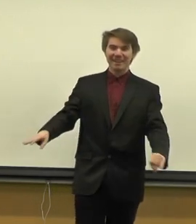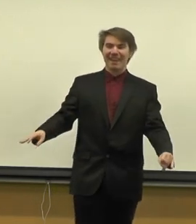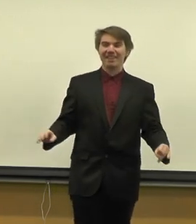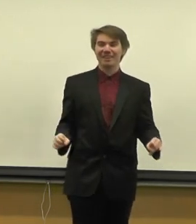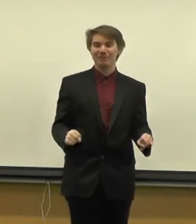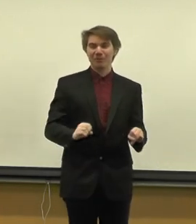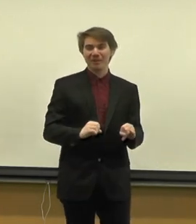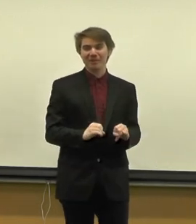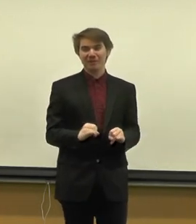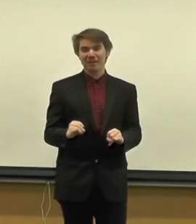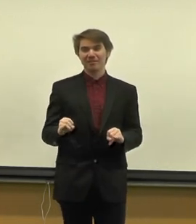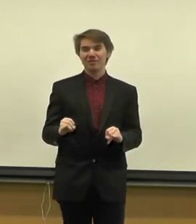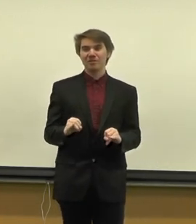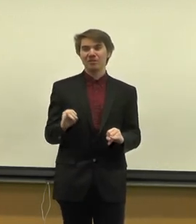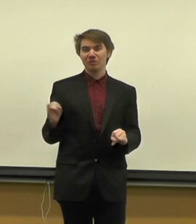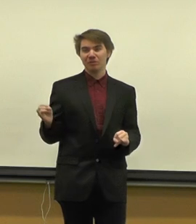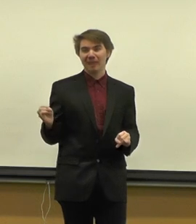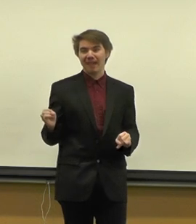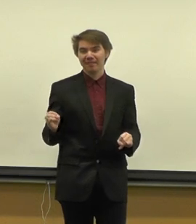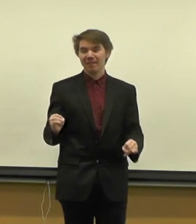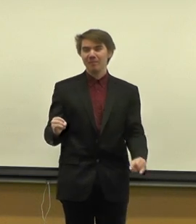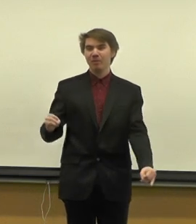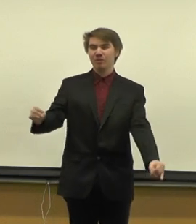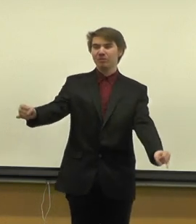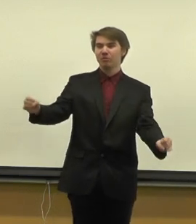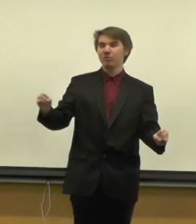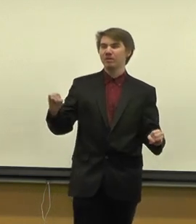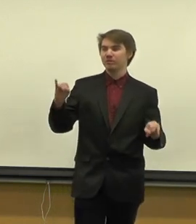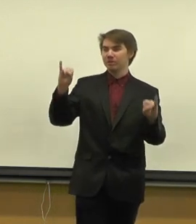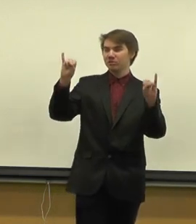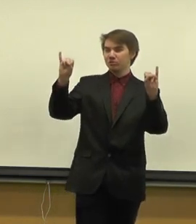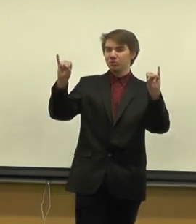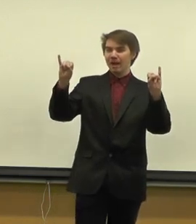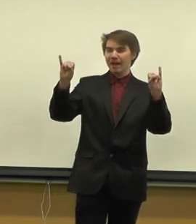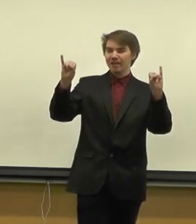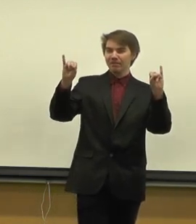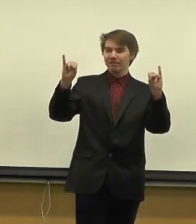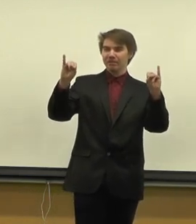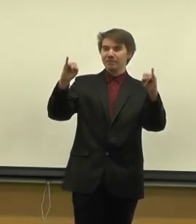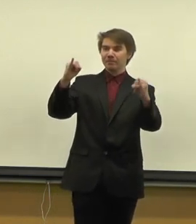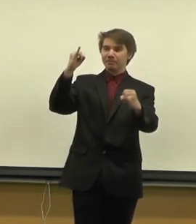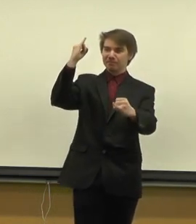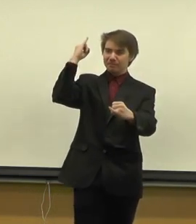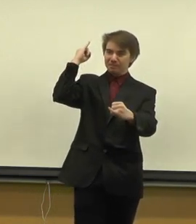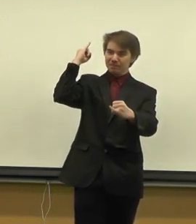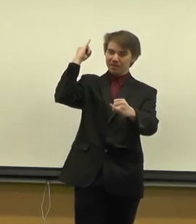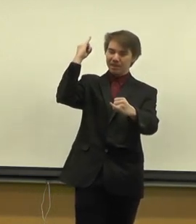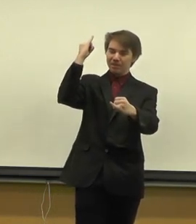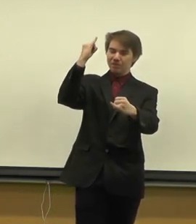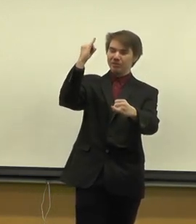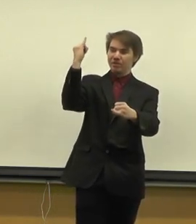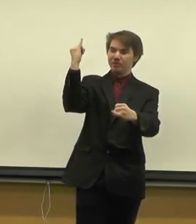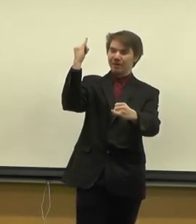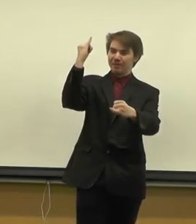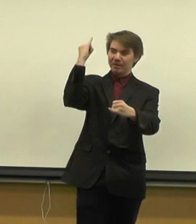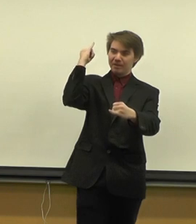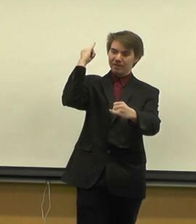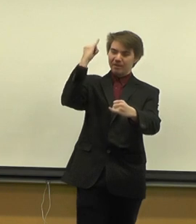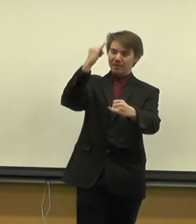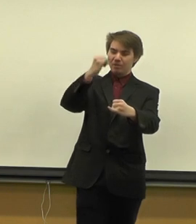And then if you want to go crazy, you can do your last name. What you do is you get two eyes and then you take your dominant and